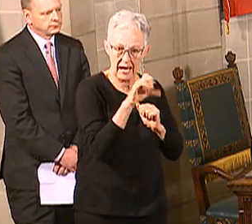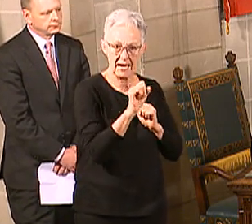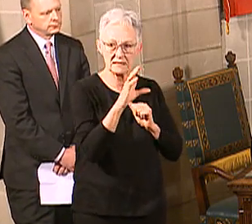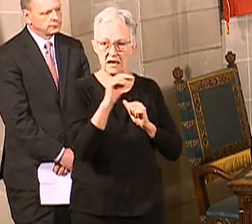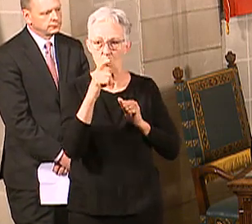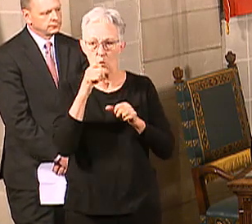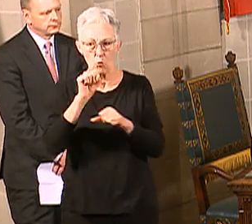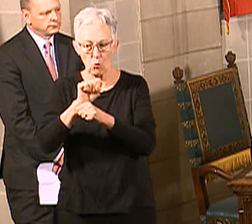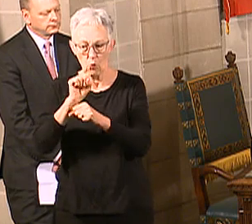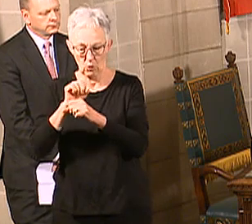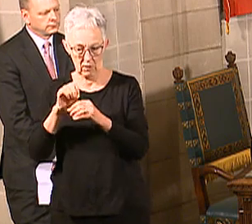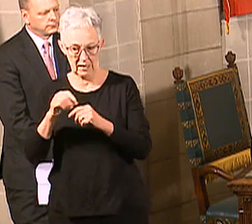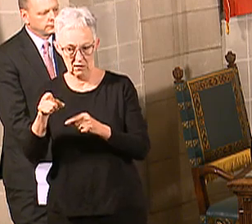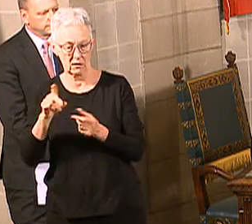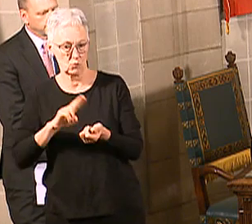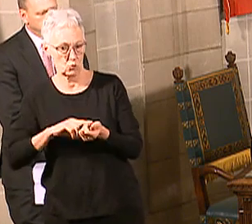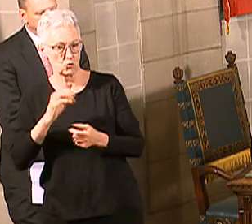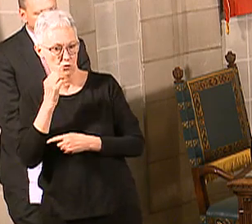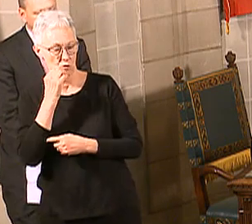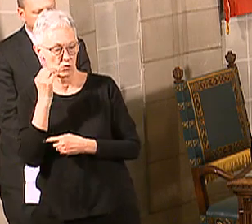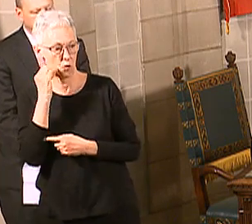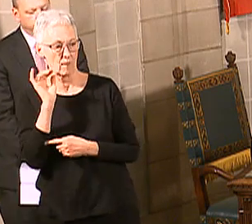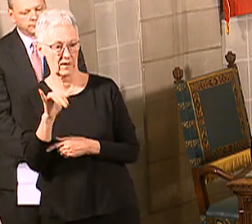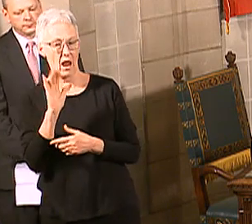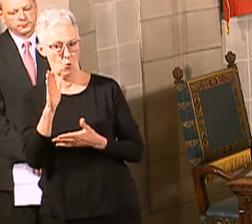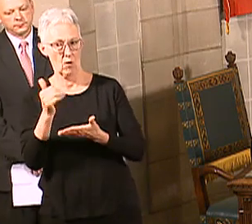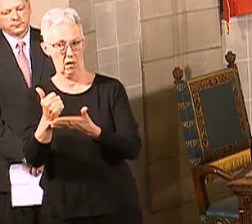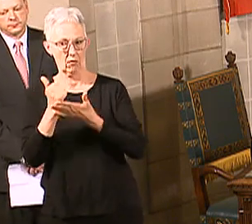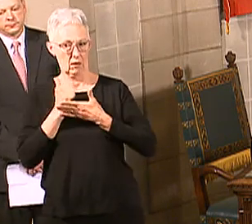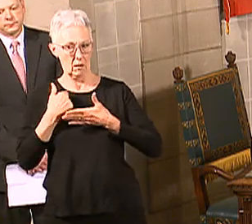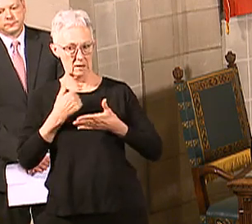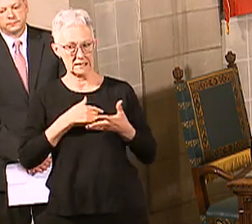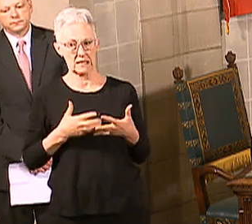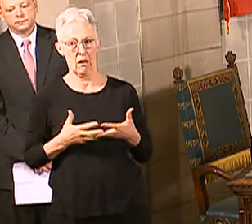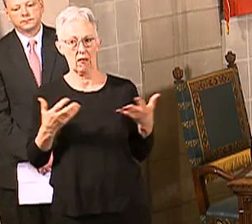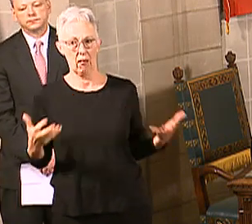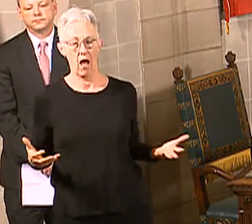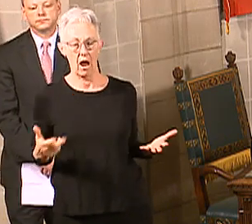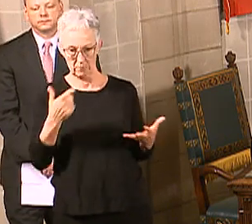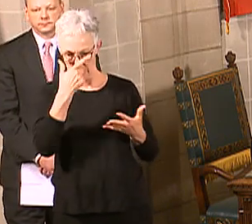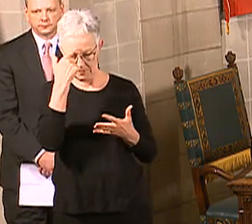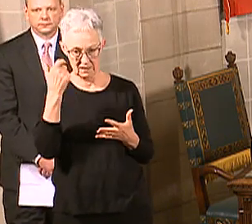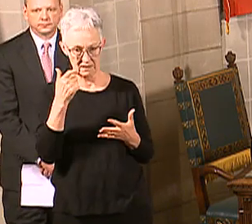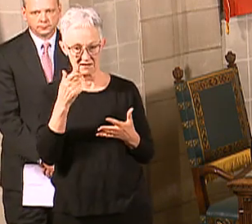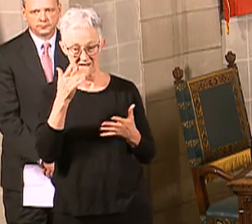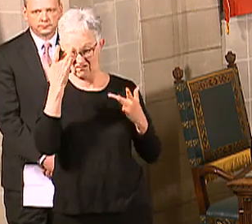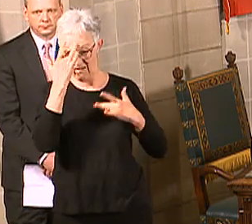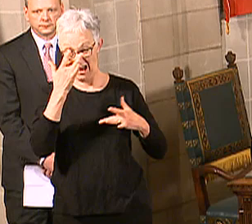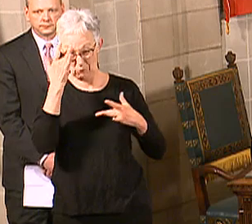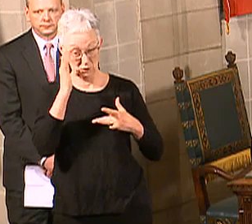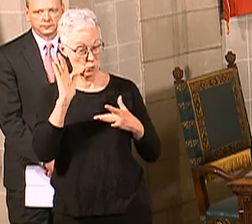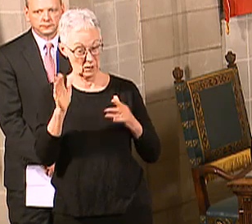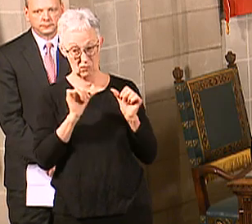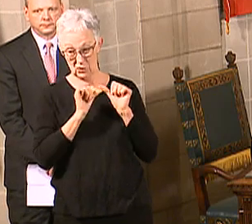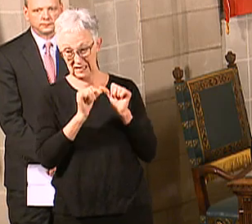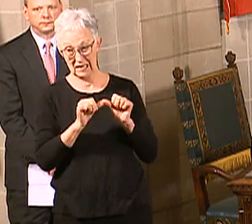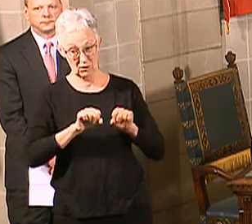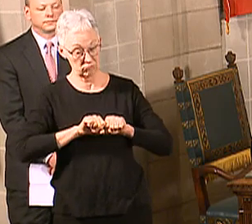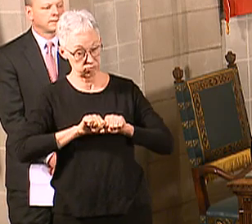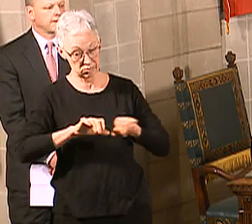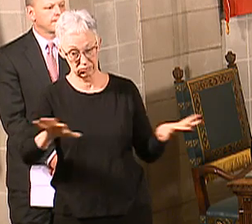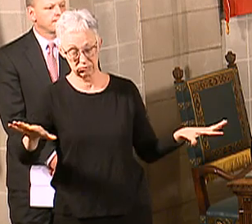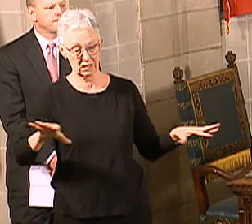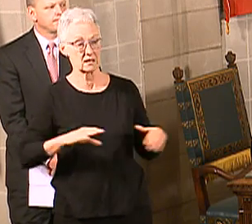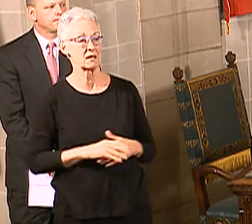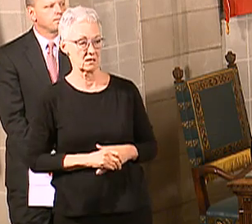time frame, which will be so much more important as this virus continues to run its path in Nebraska. So this guidance today on